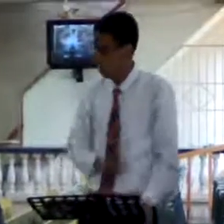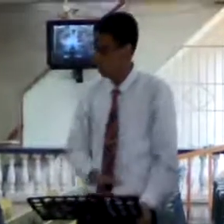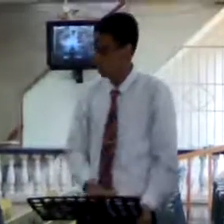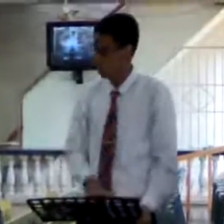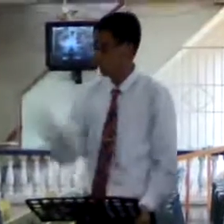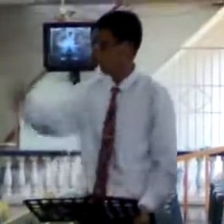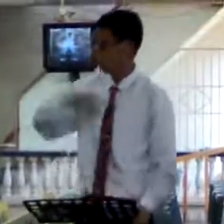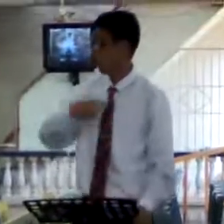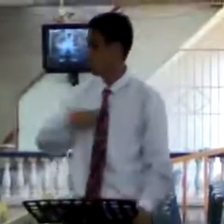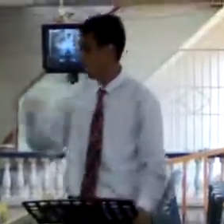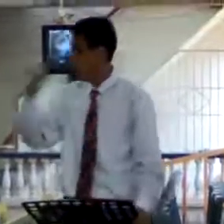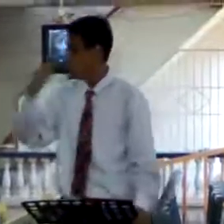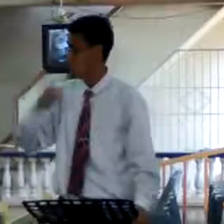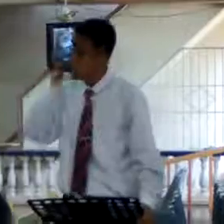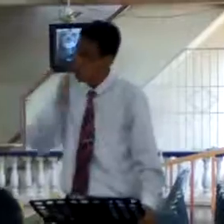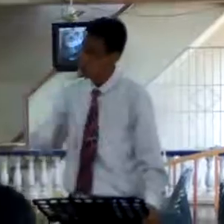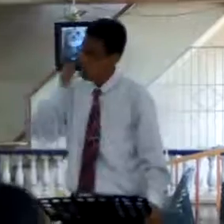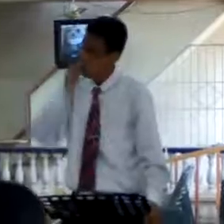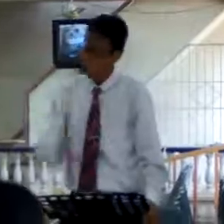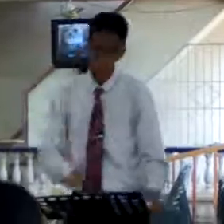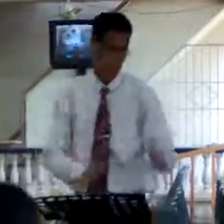ouriva.